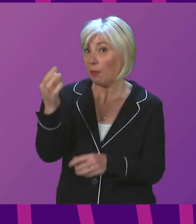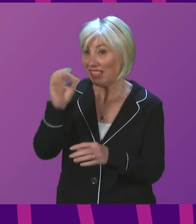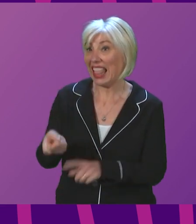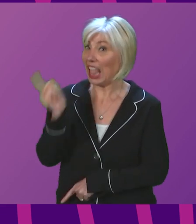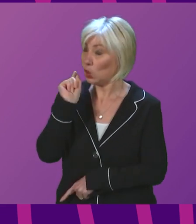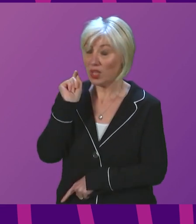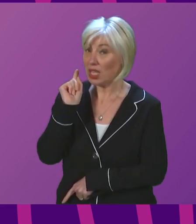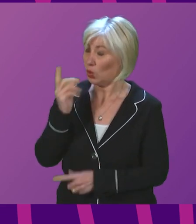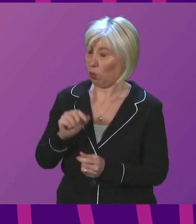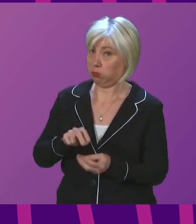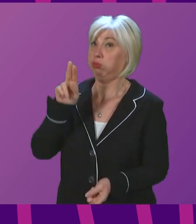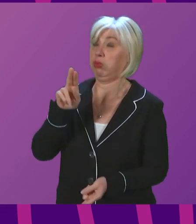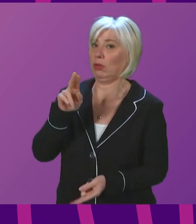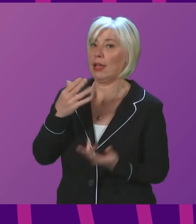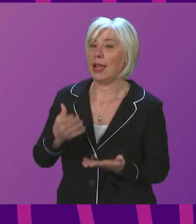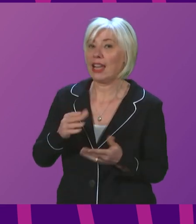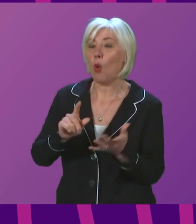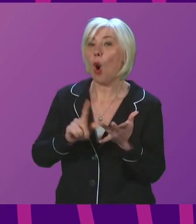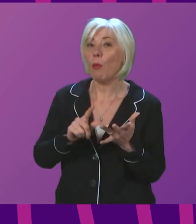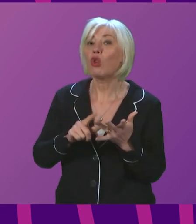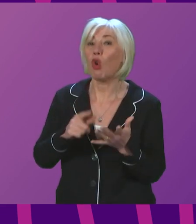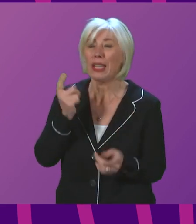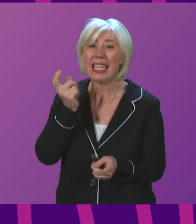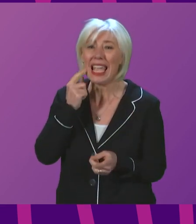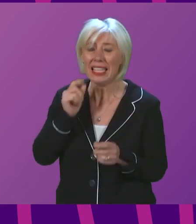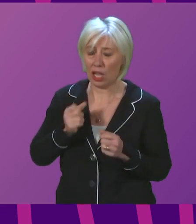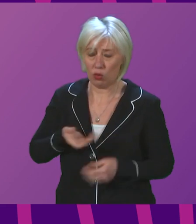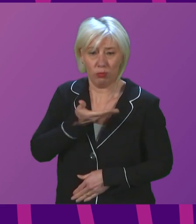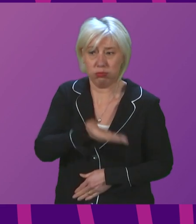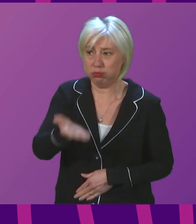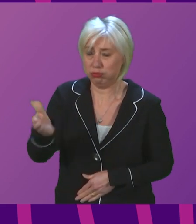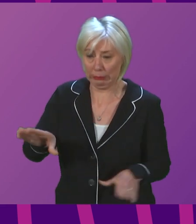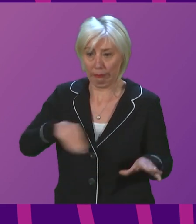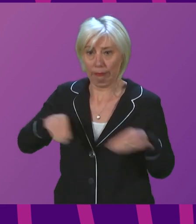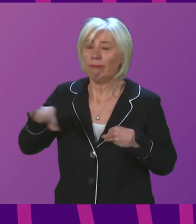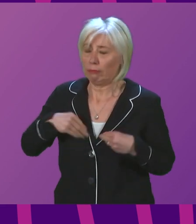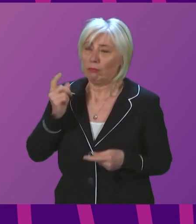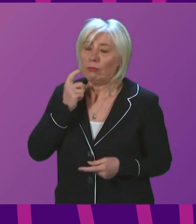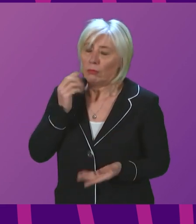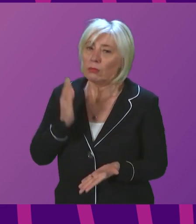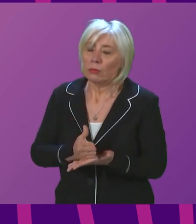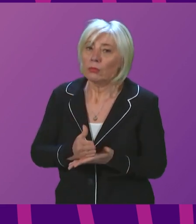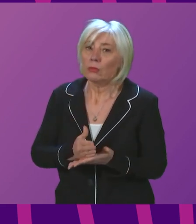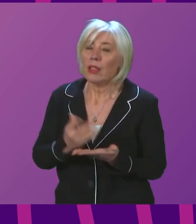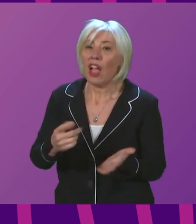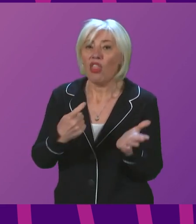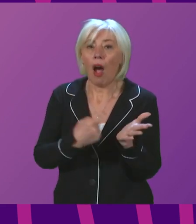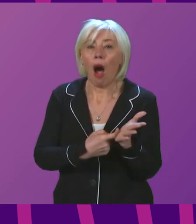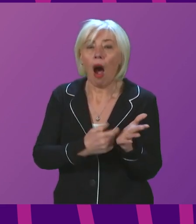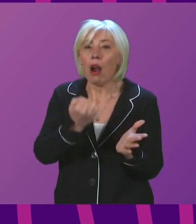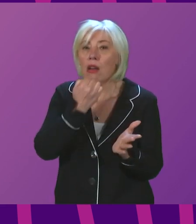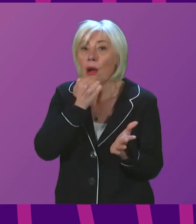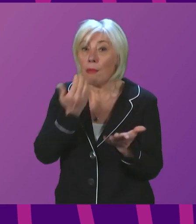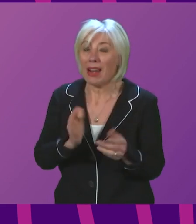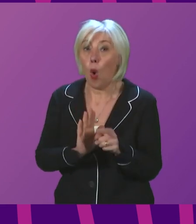last week. Omicron is significantly more transmissible than previous variants, and we estimate its R number is well